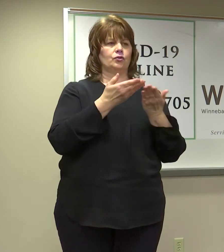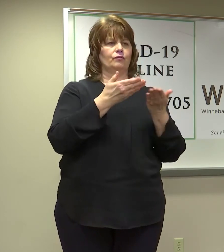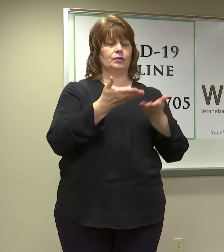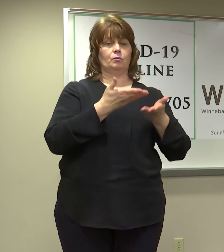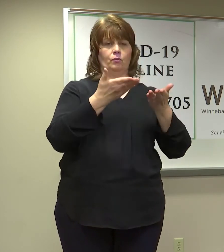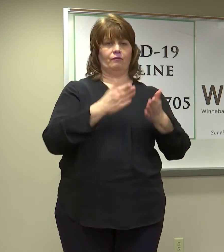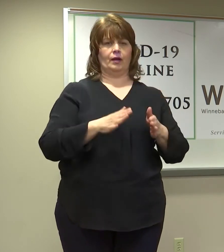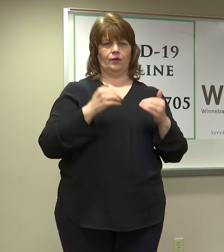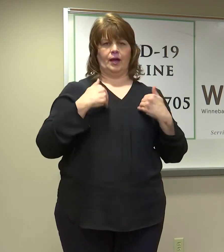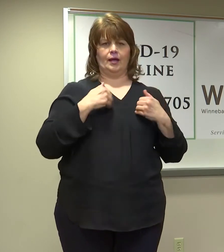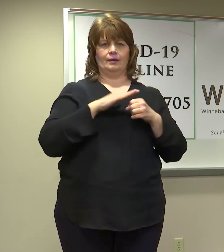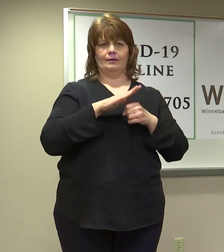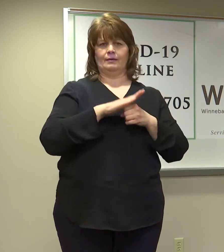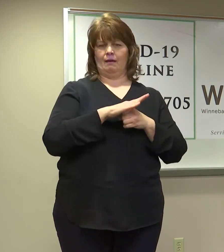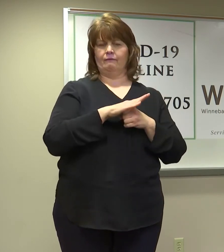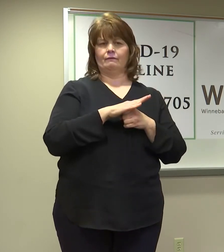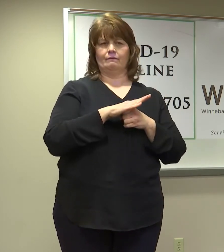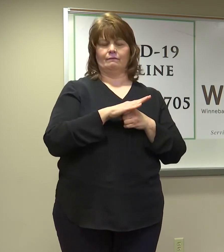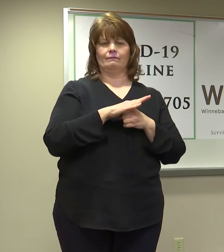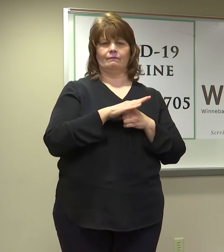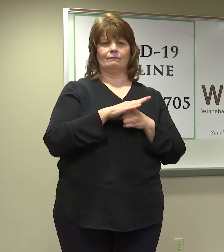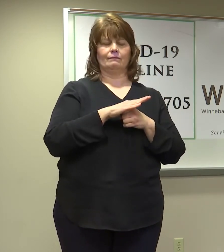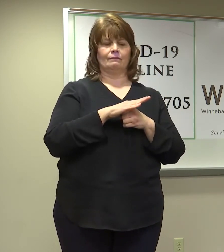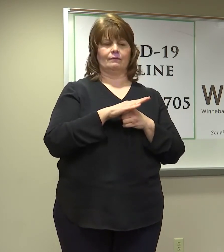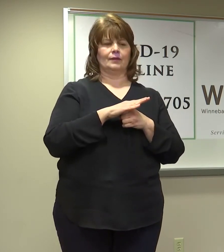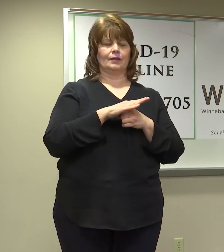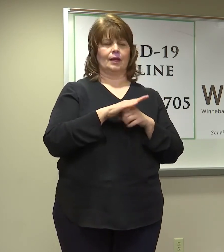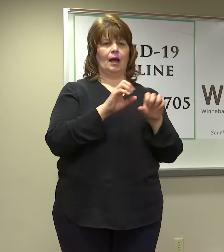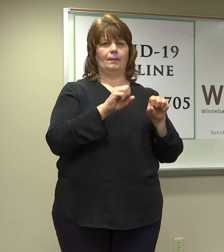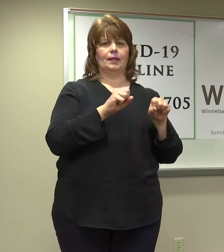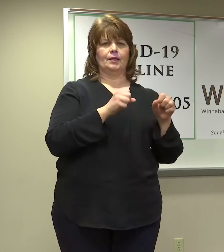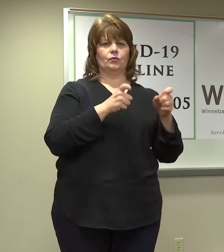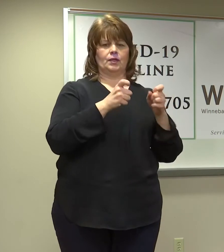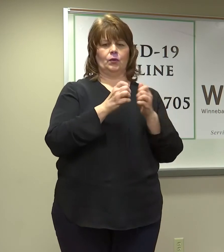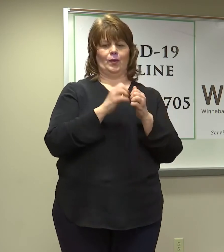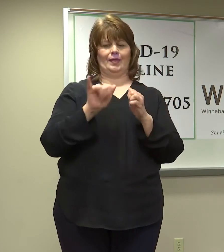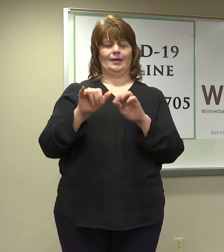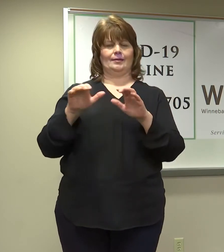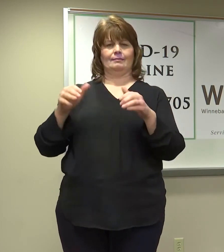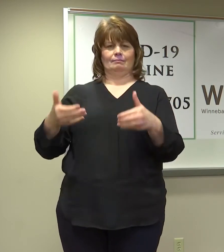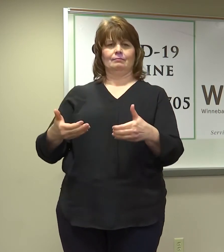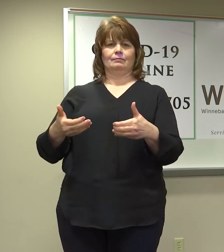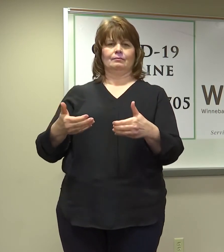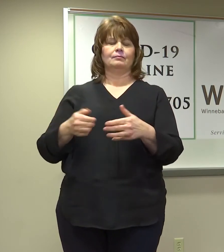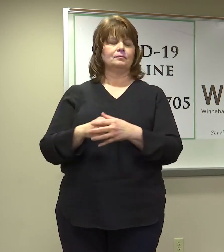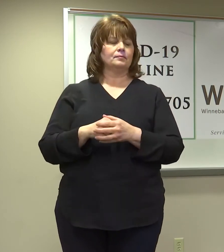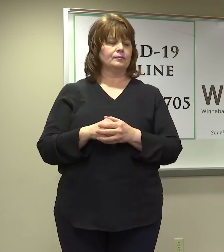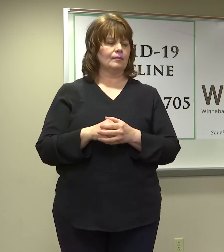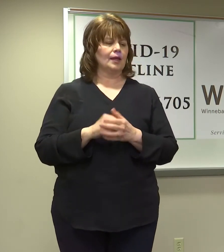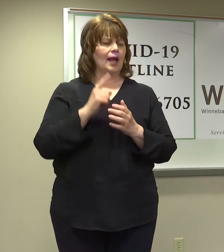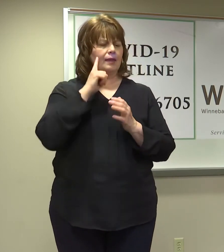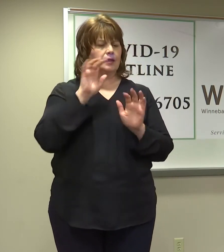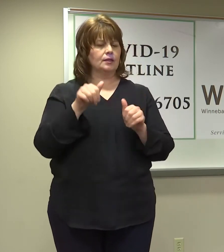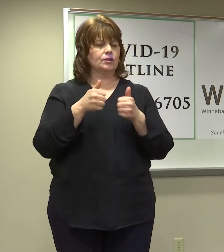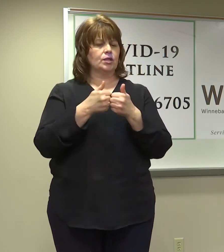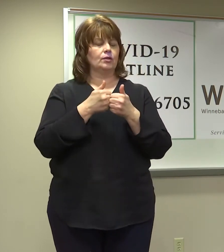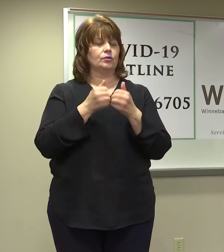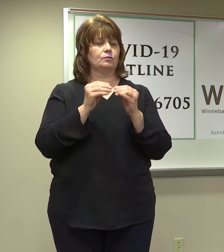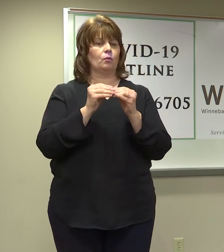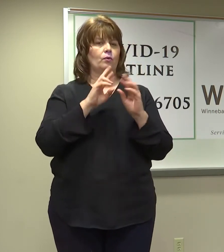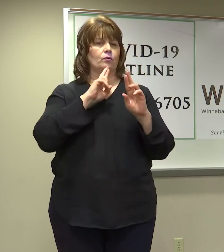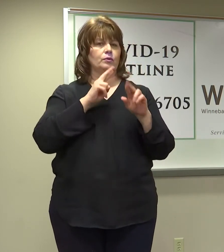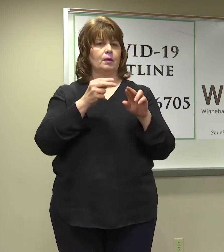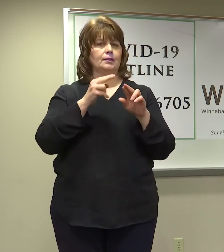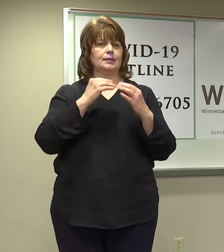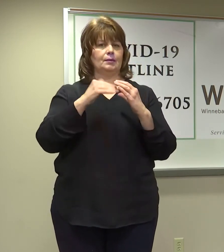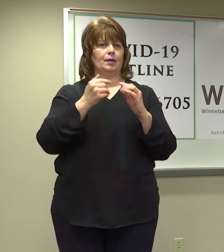know the population size. And, again, we're continuing to monitor. The challenge has been more, I think, the response email back from us.